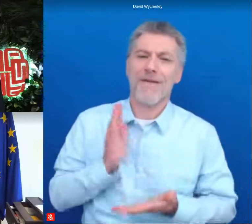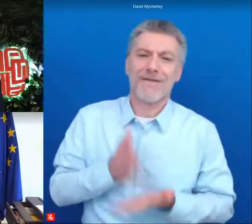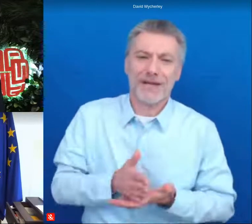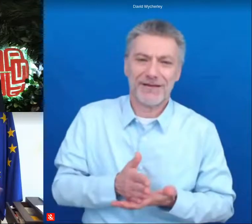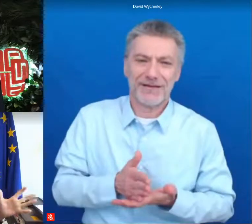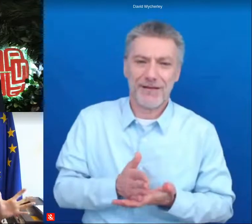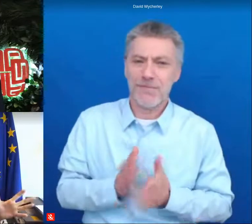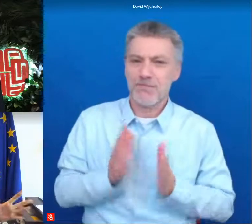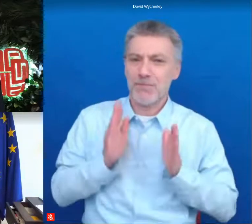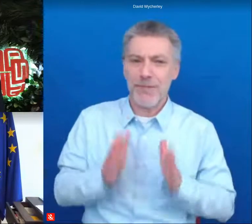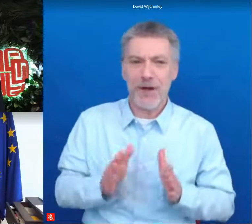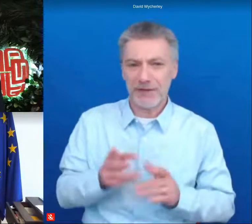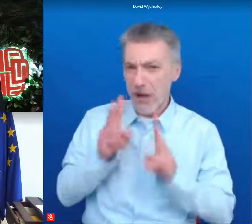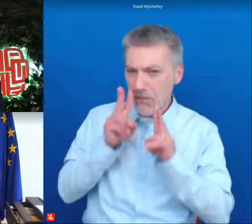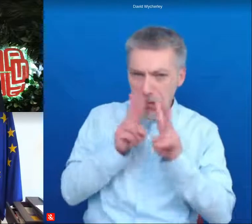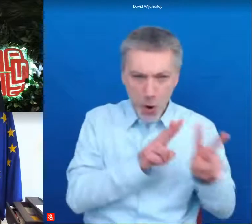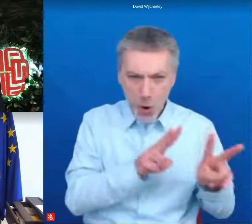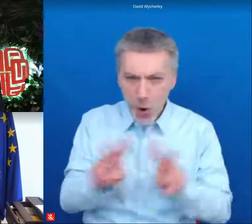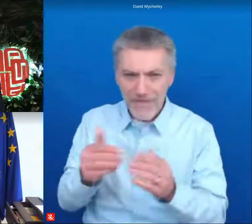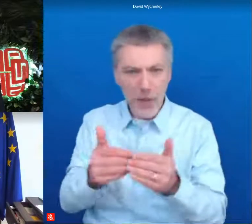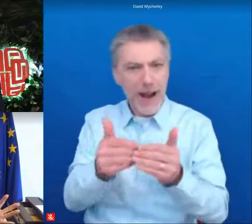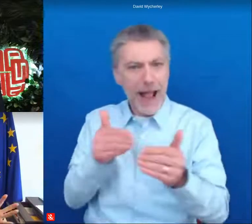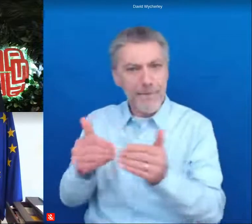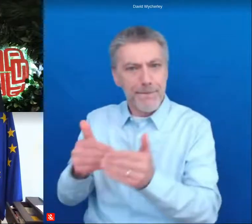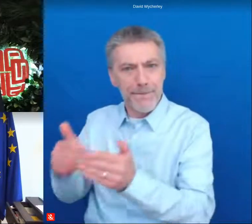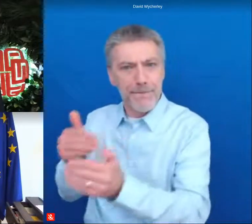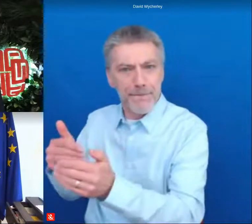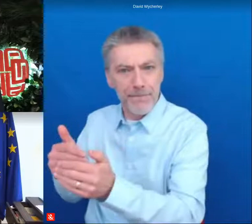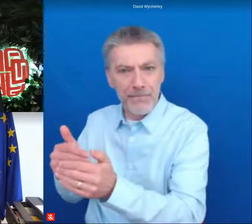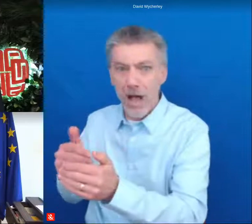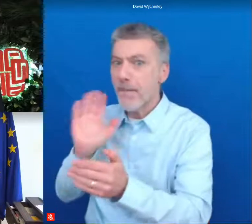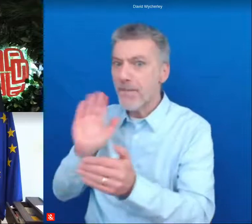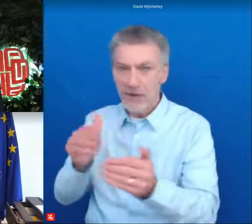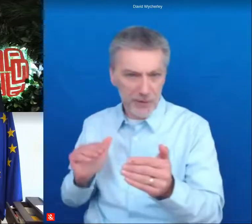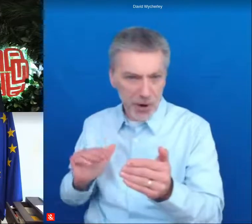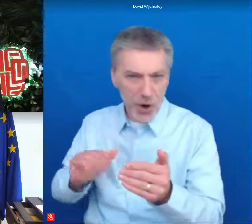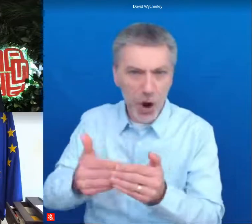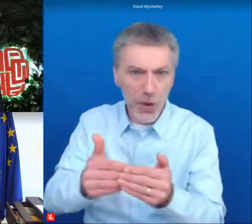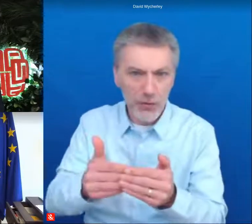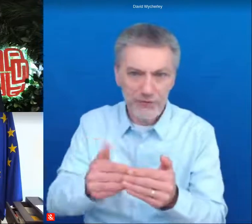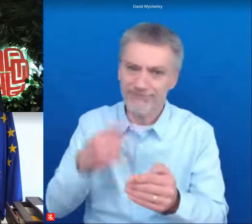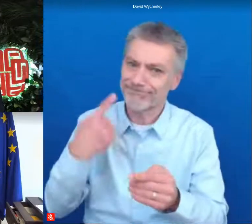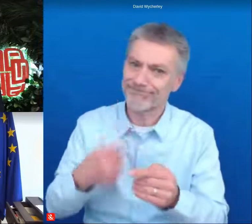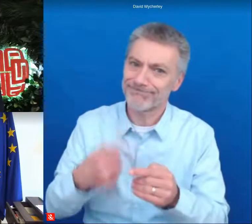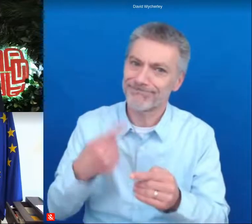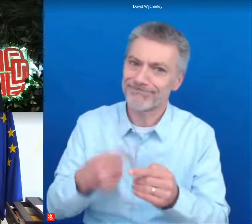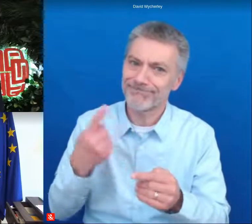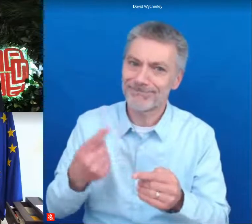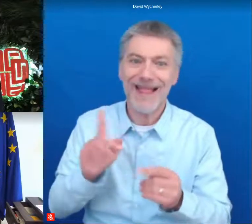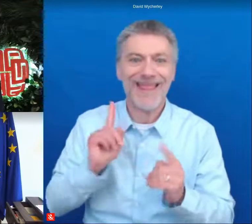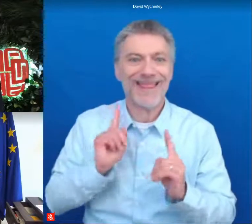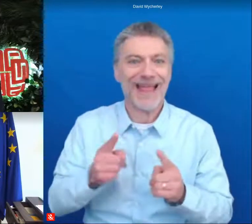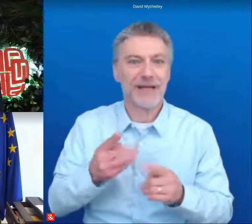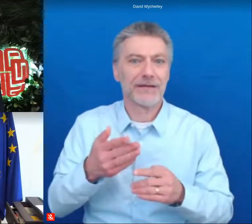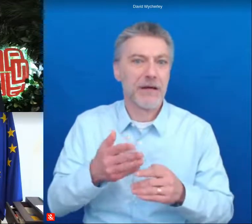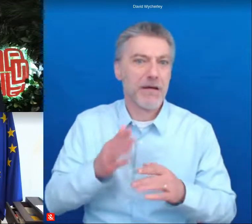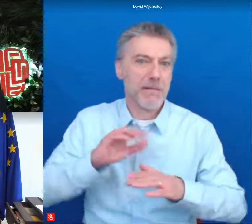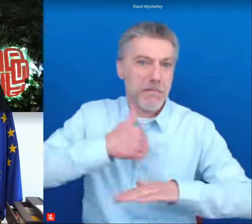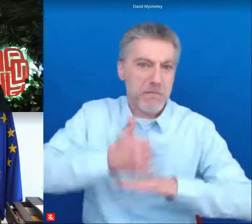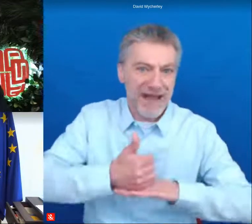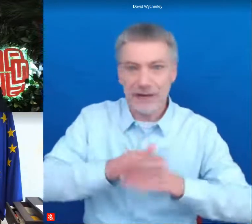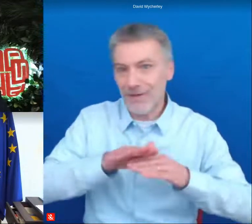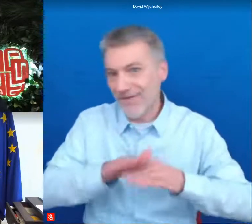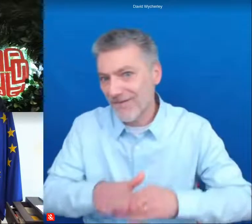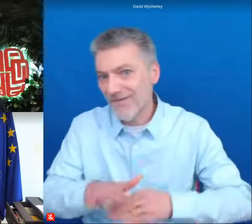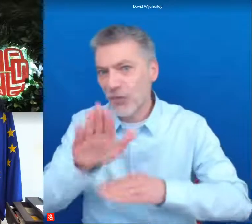mind the gaps and that we must close them in as a precondition for a sustainable future for